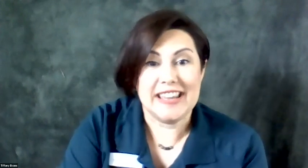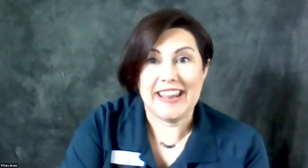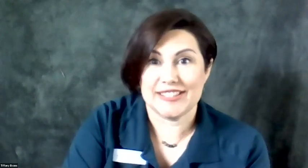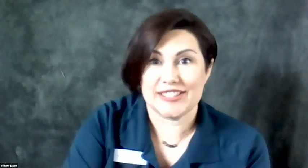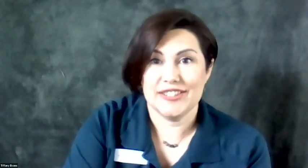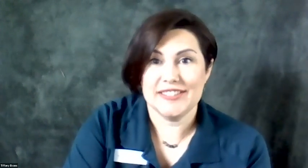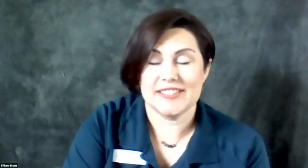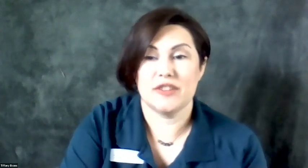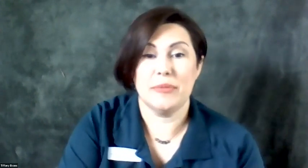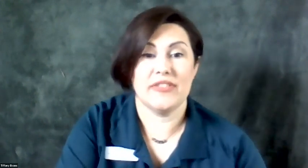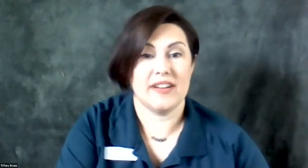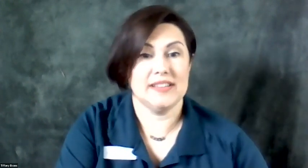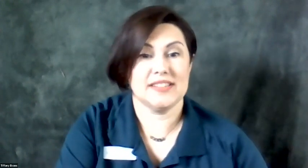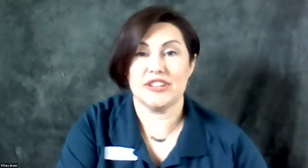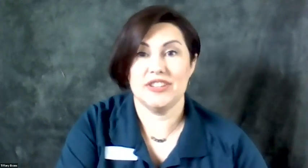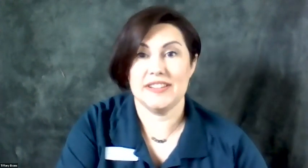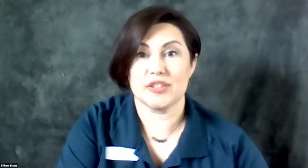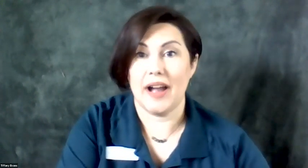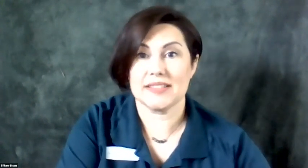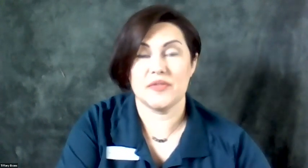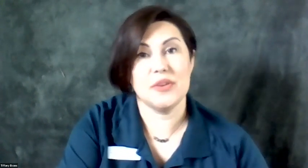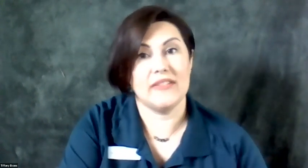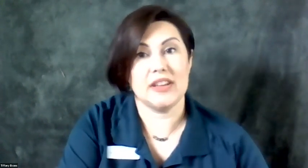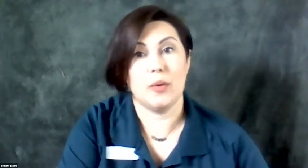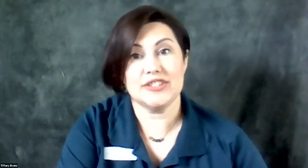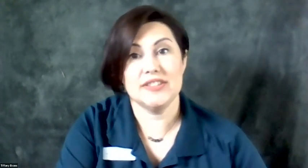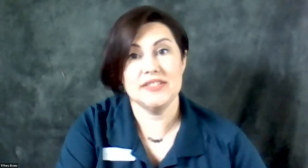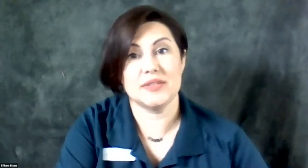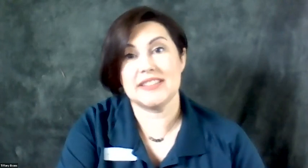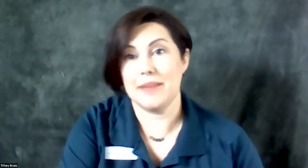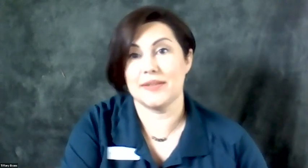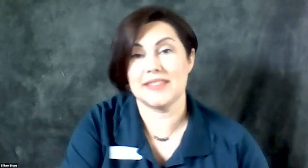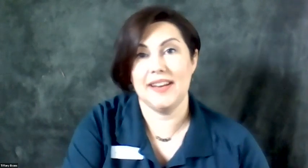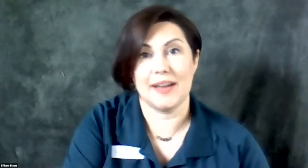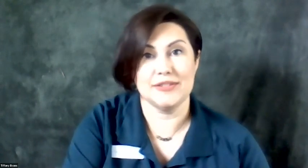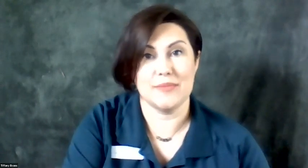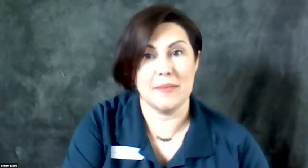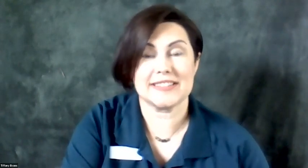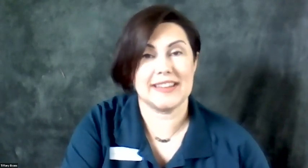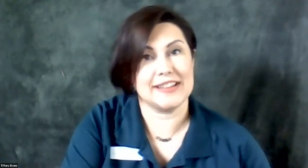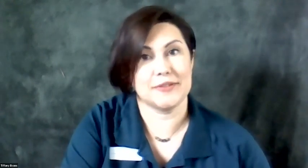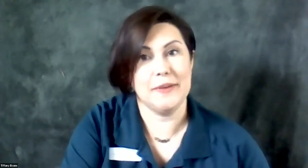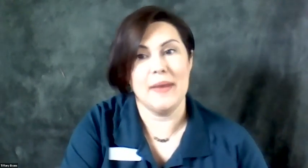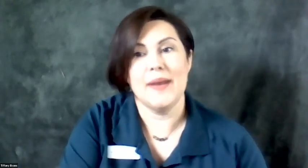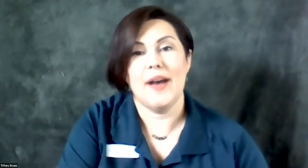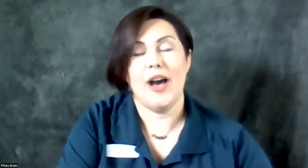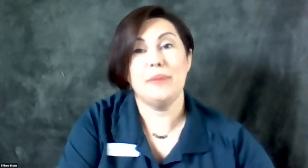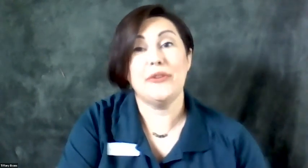answers, so remember there is a question and answer box. So if you have any questions, you can type those in and I will do my best to answer them. But before